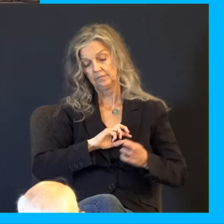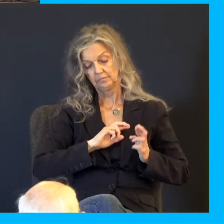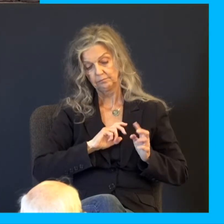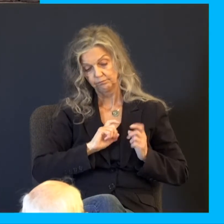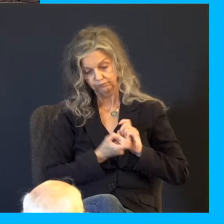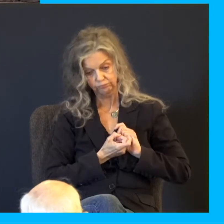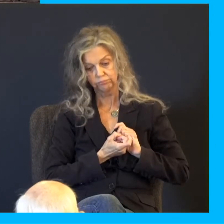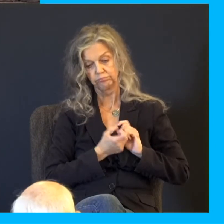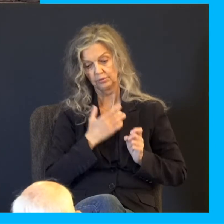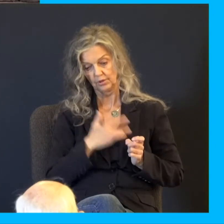Real repentance is obvious.